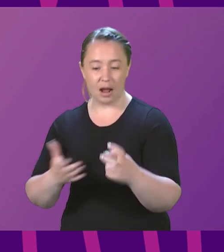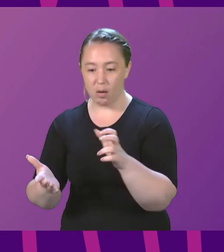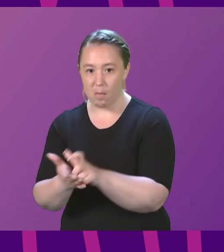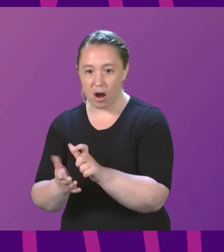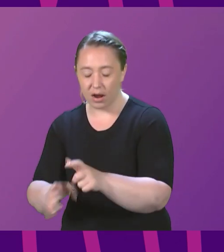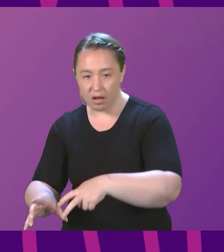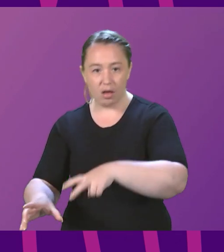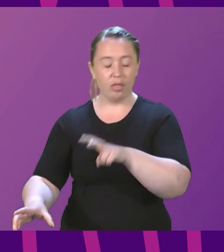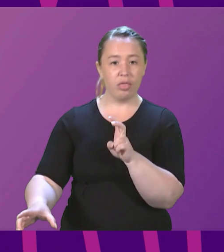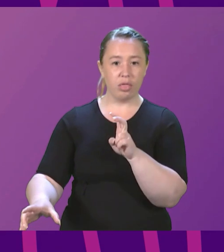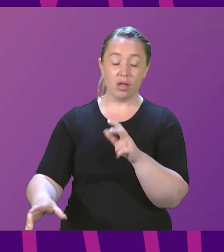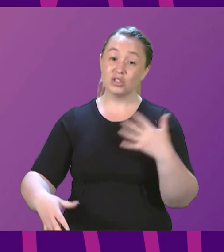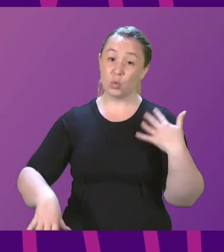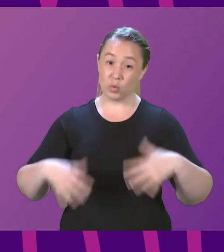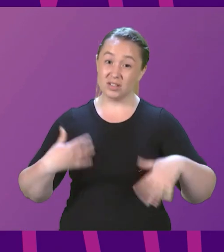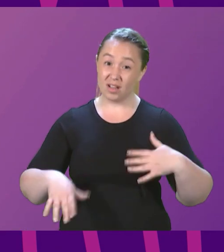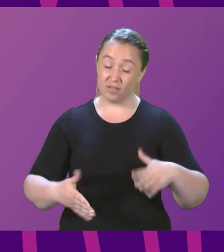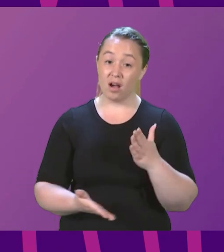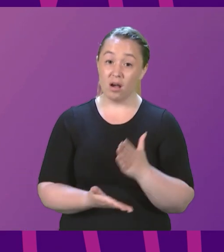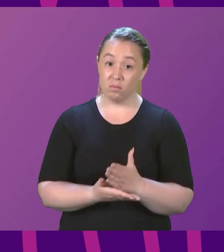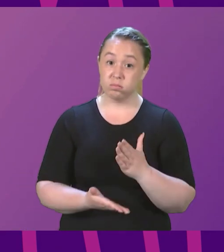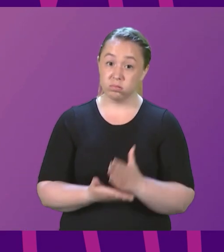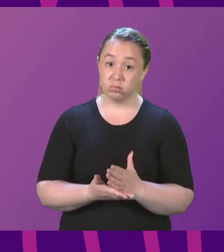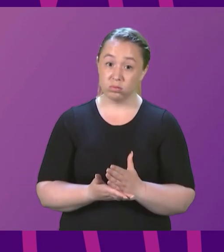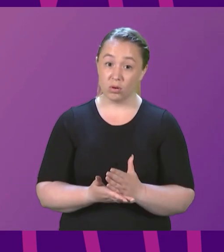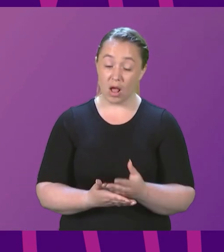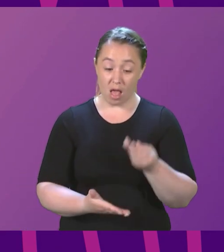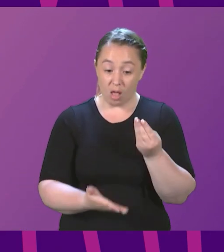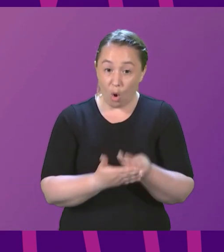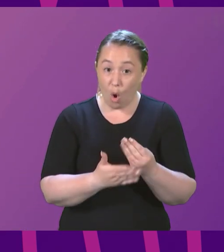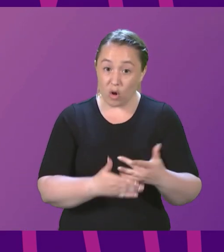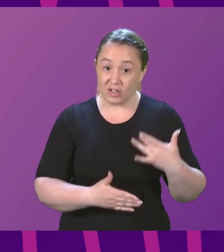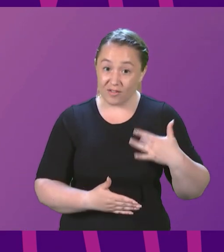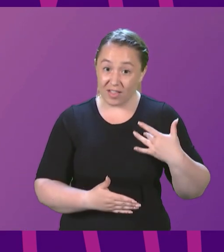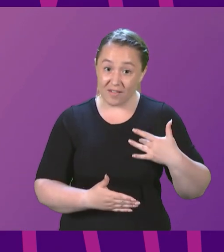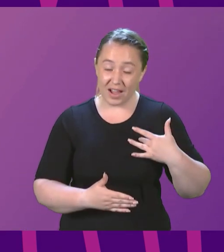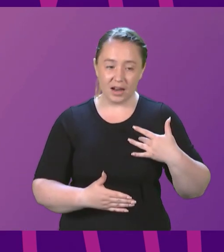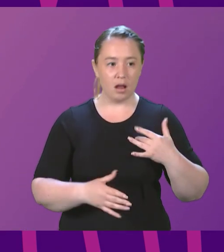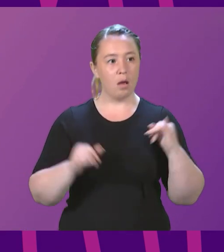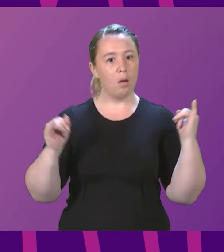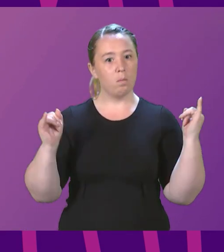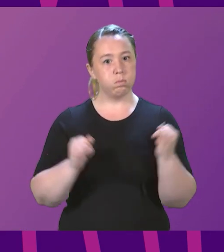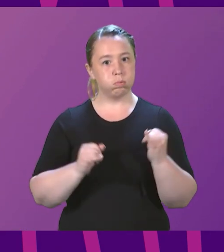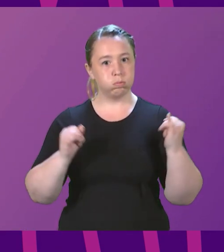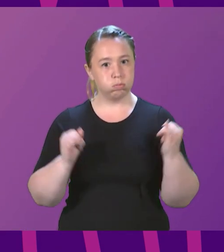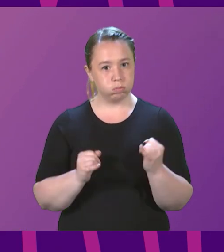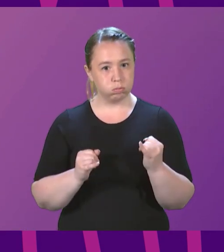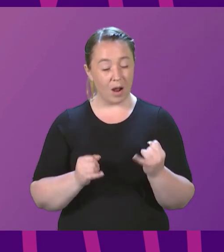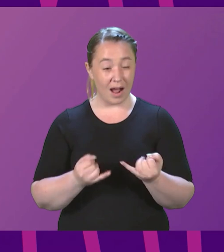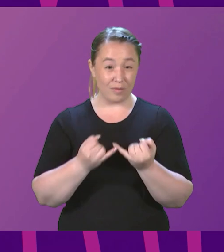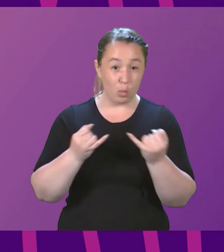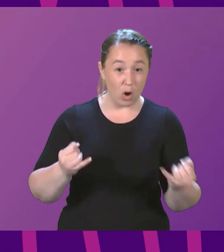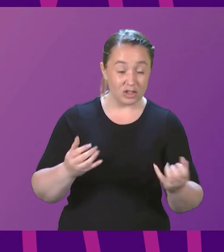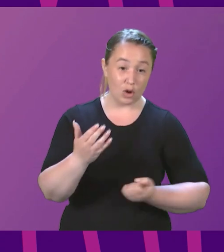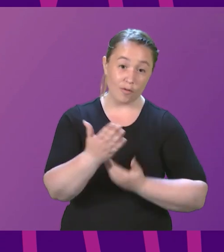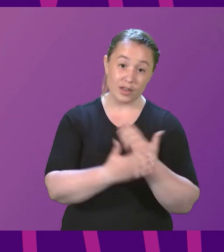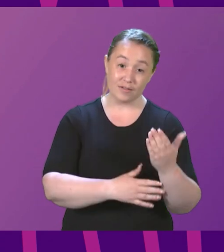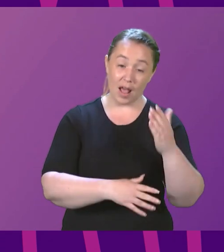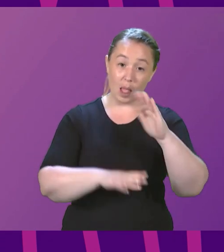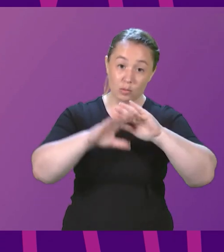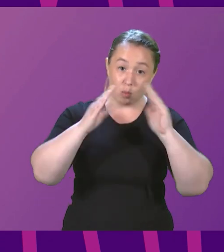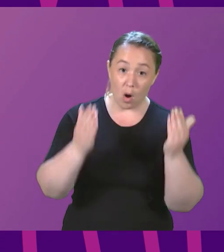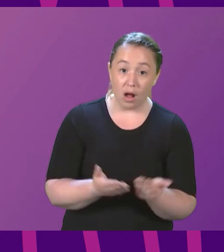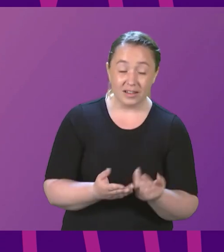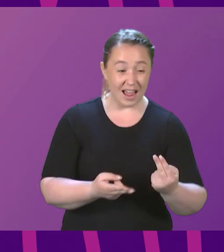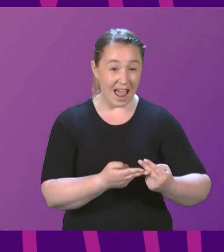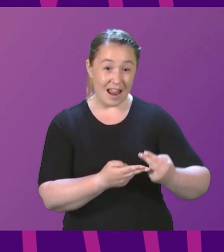Suffering at one of the worst cost of living crises in the developed world because of that higher inflation than any